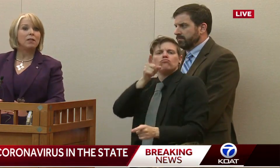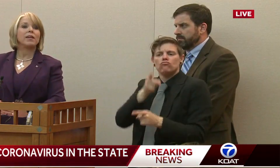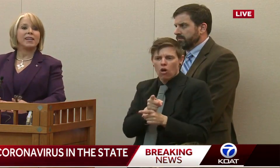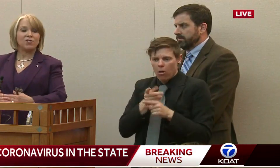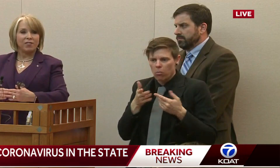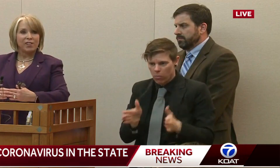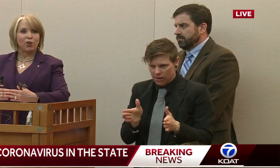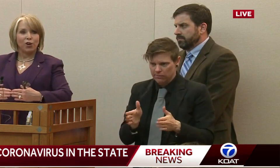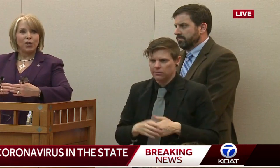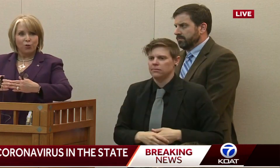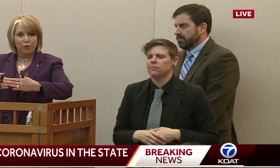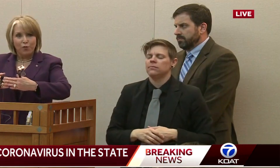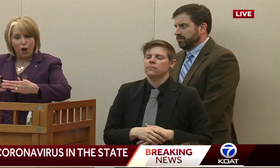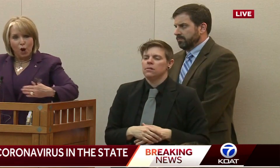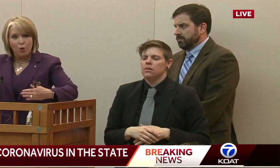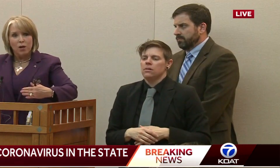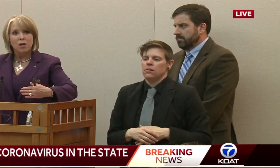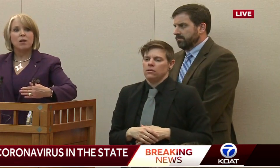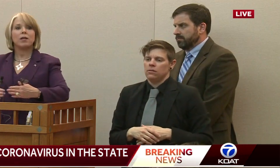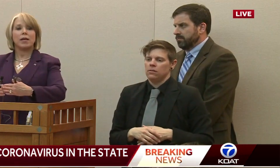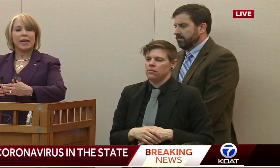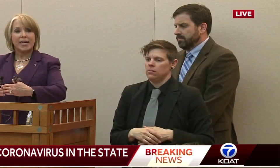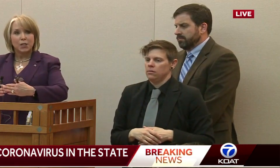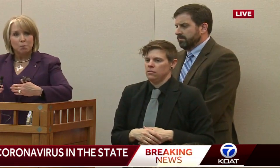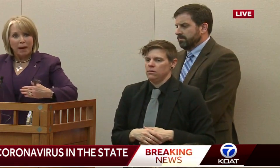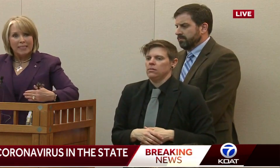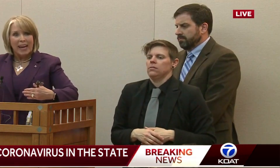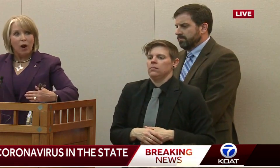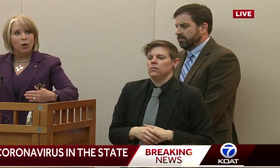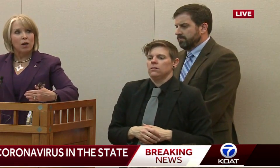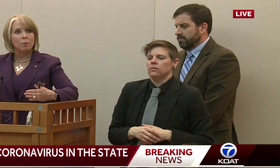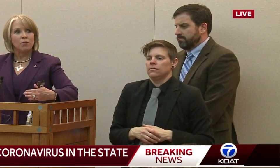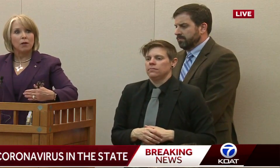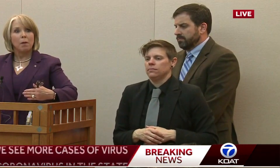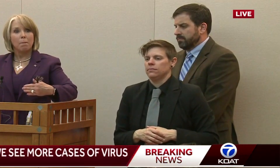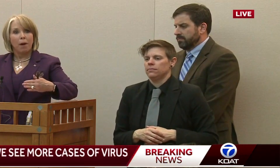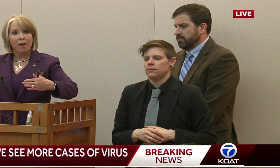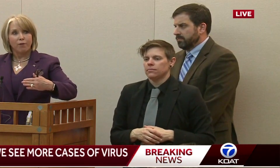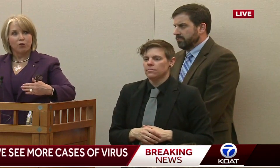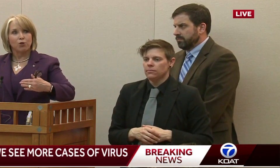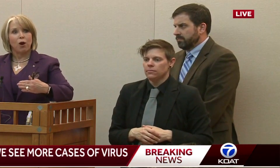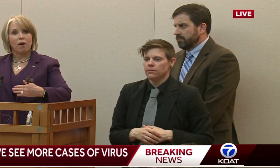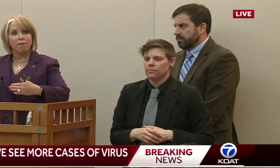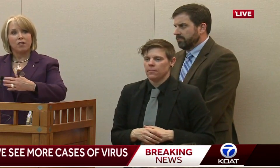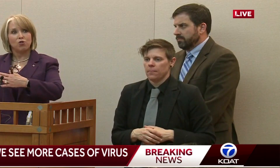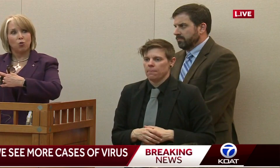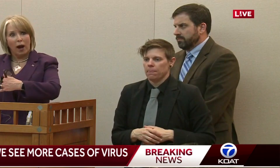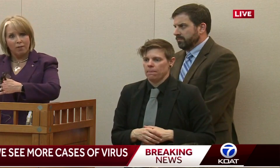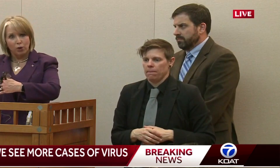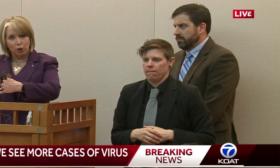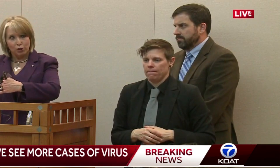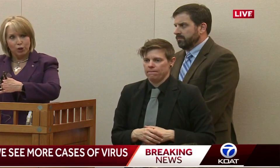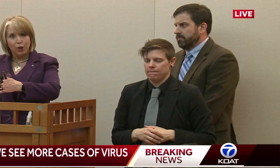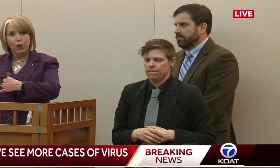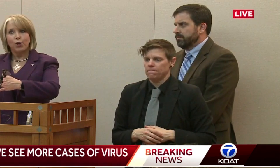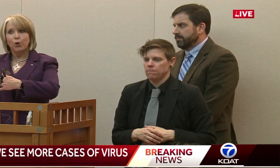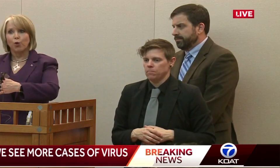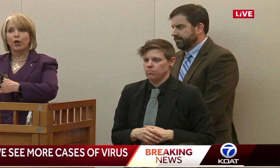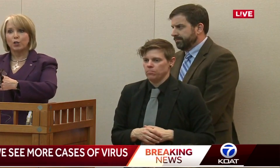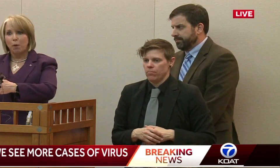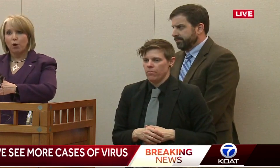right now is that these are sort of known, expected outcomes by virtue of travelers